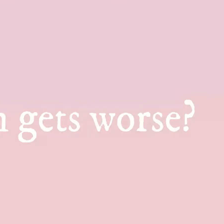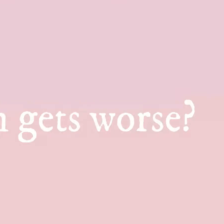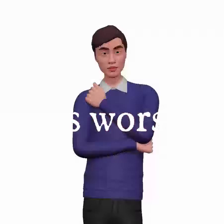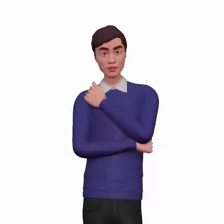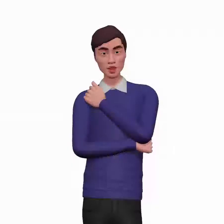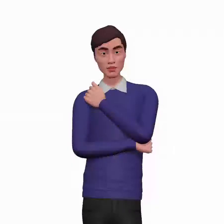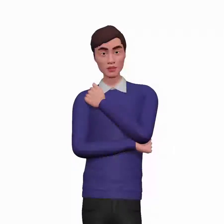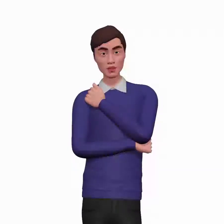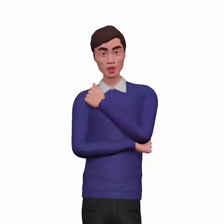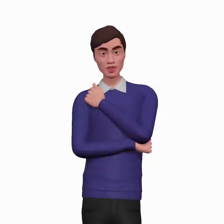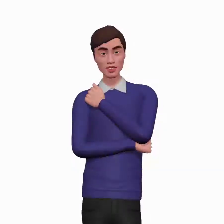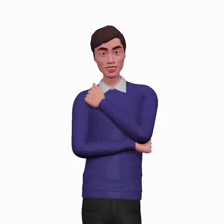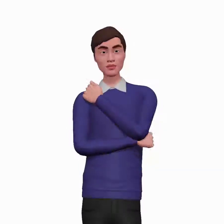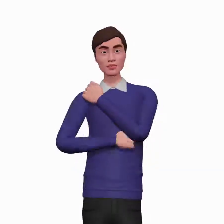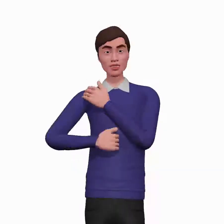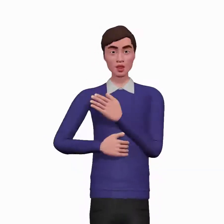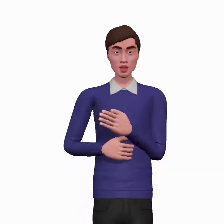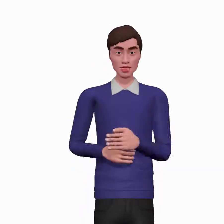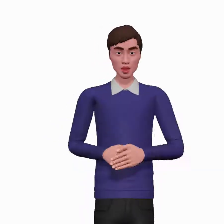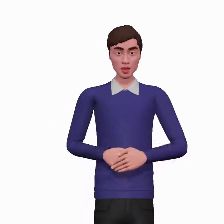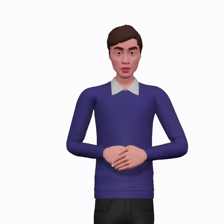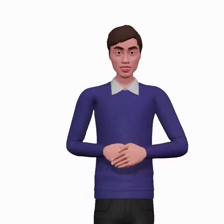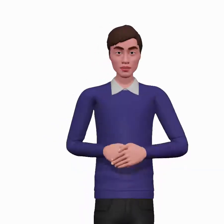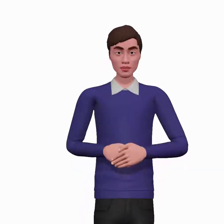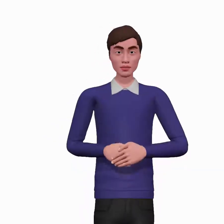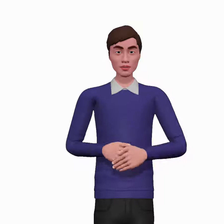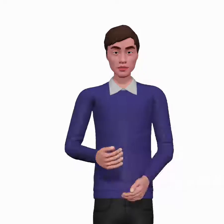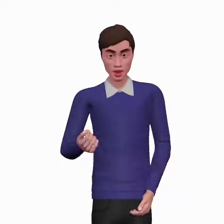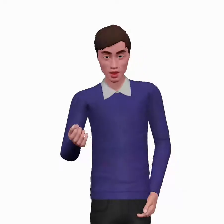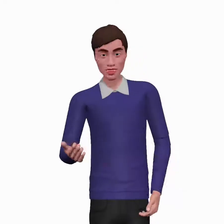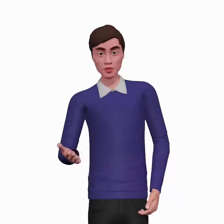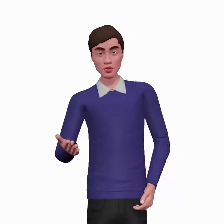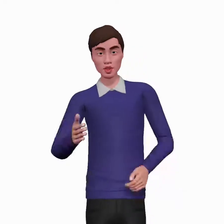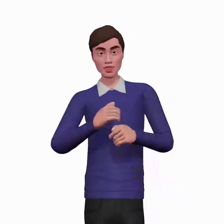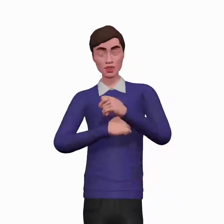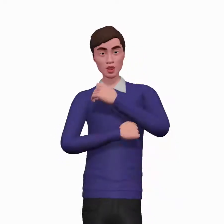Ask to the patient, when the cough gets worse. During day or at night.